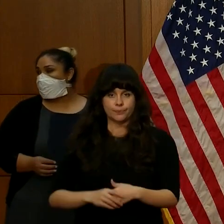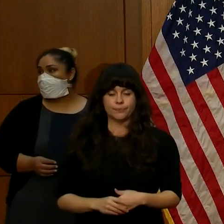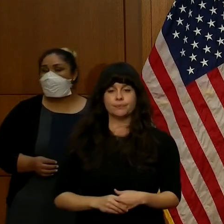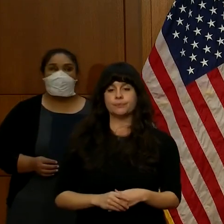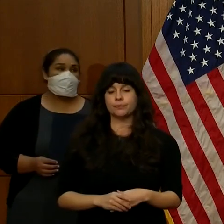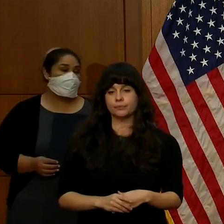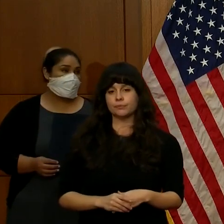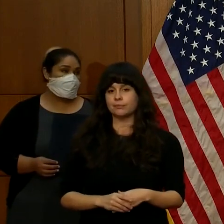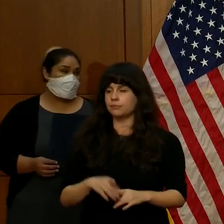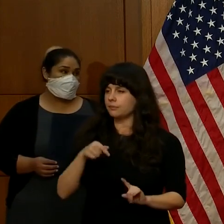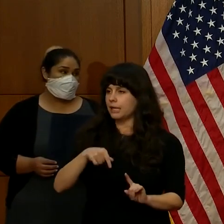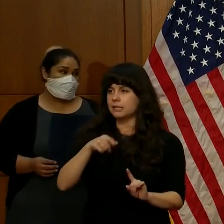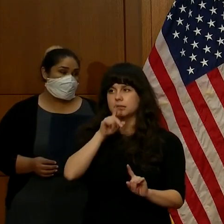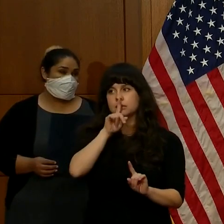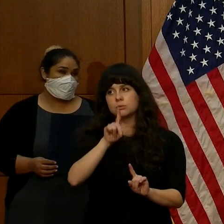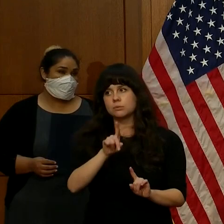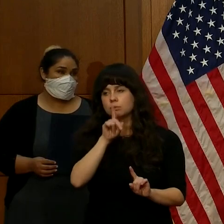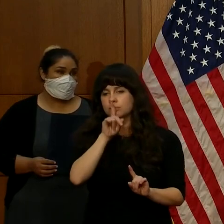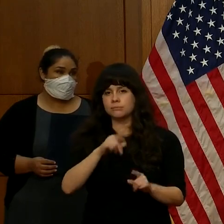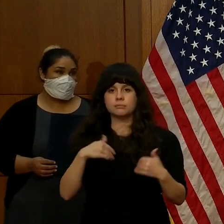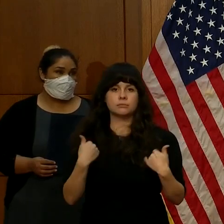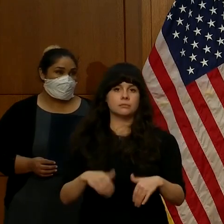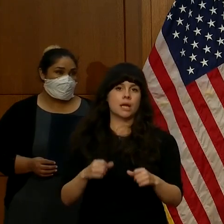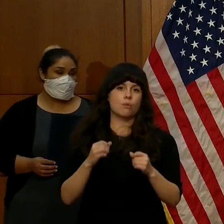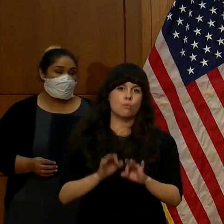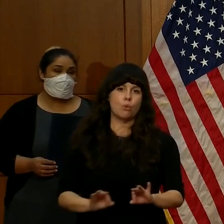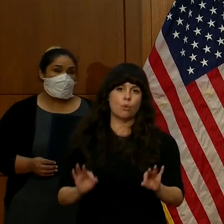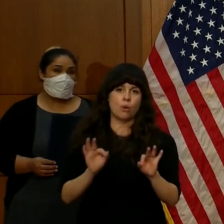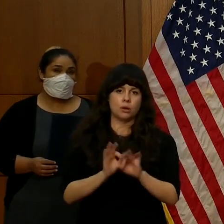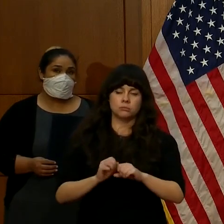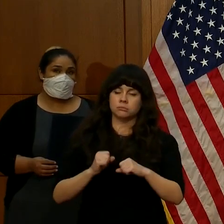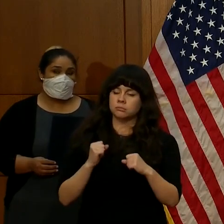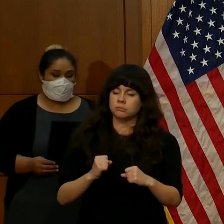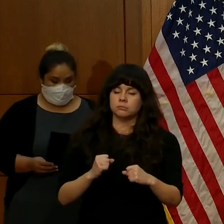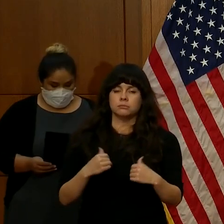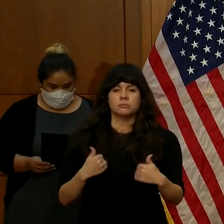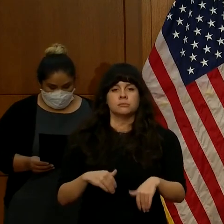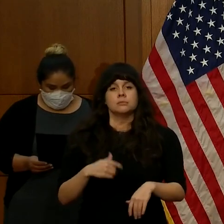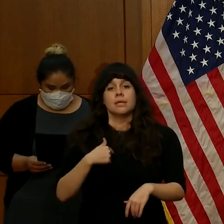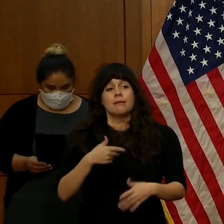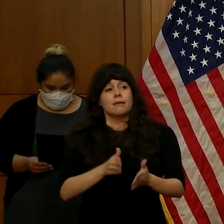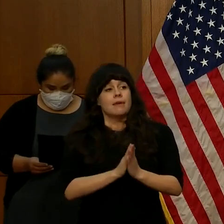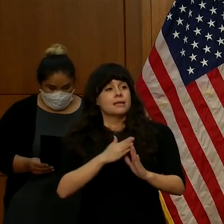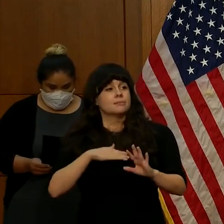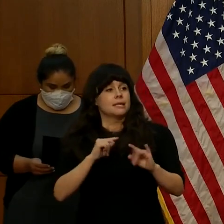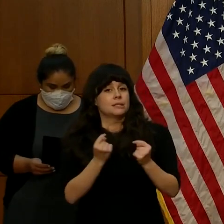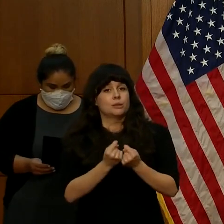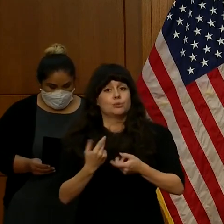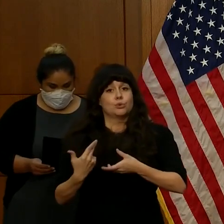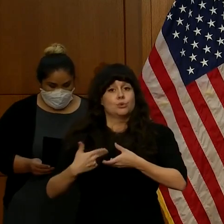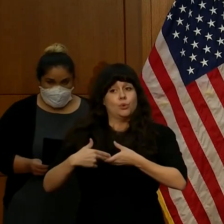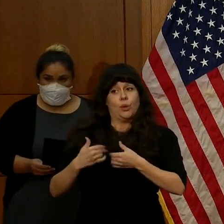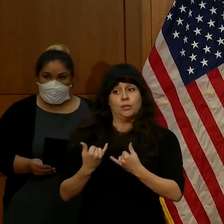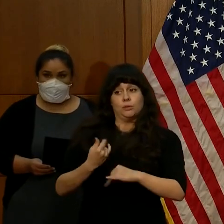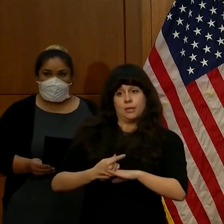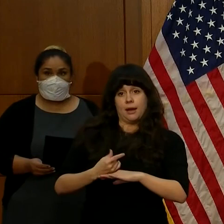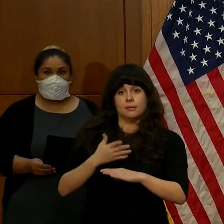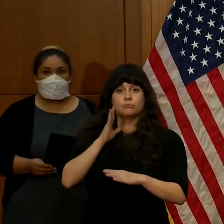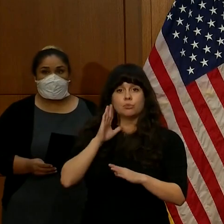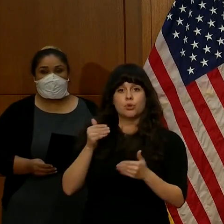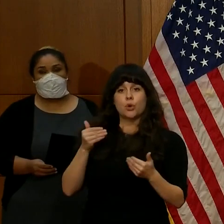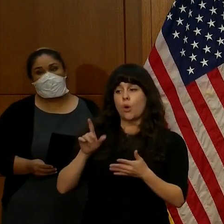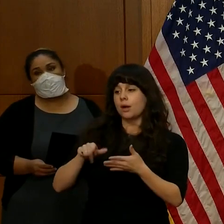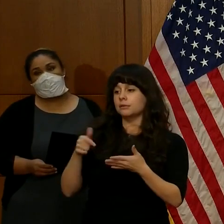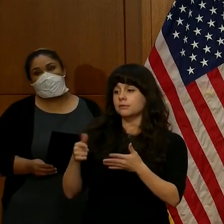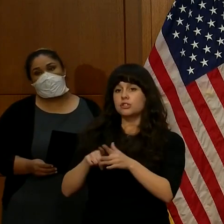Friends, this is really important. So I've asked our team to join me today. So I want to start with our Secretary of the